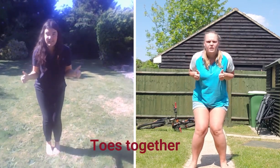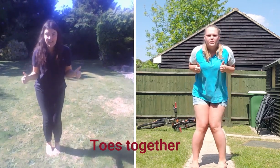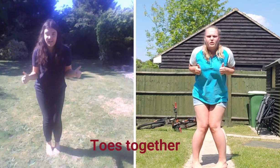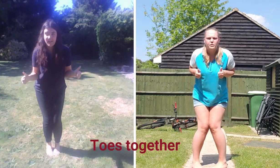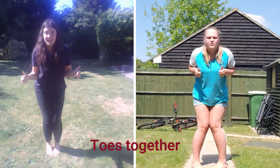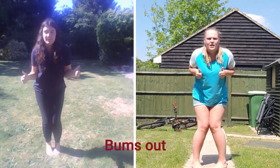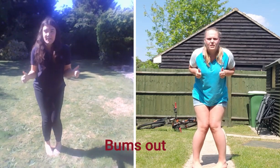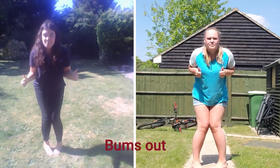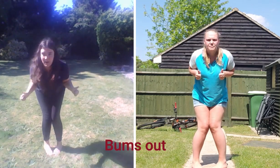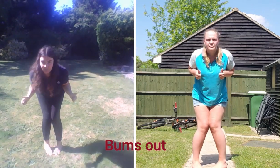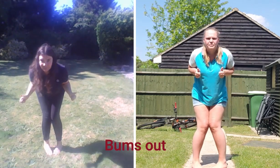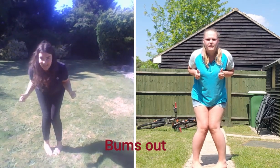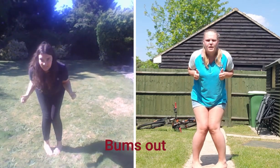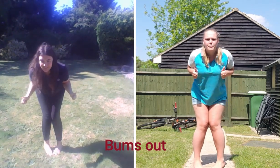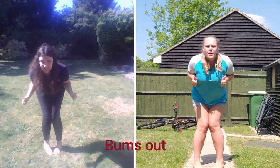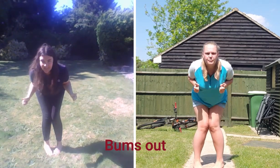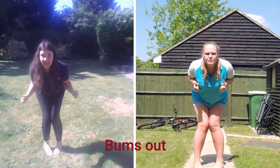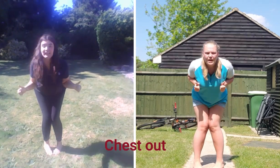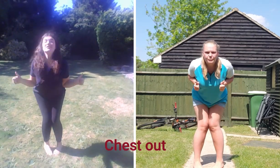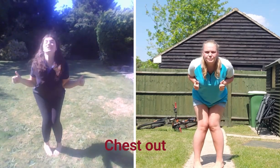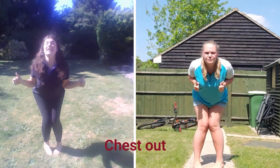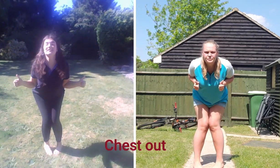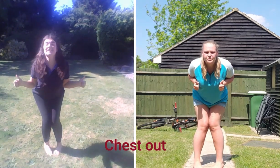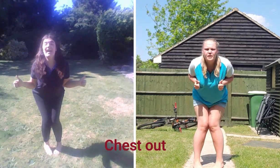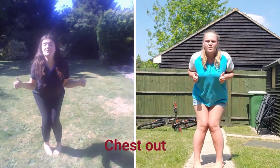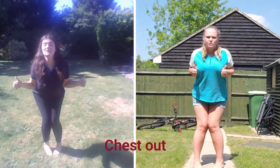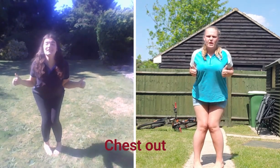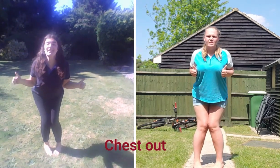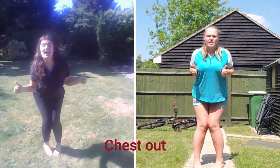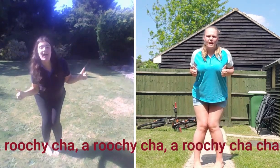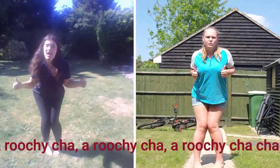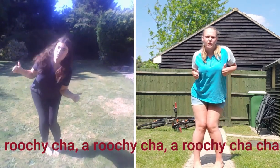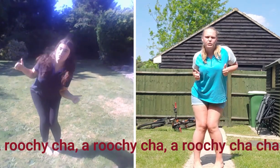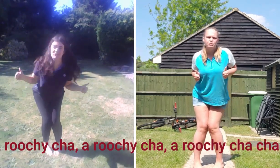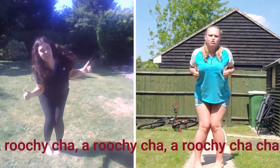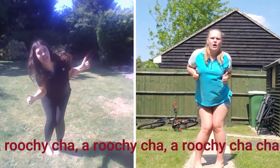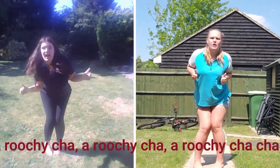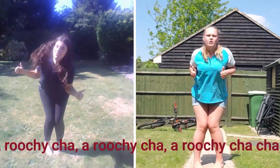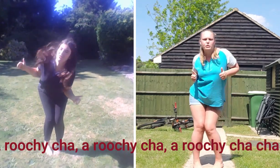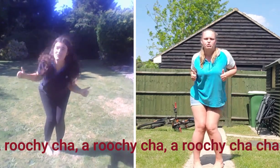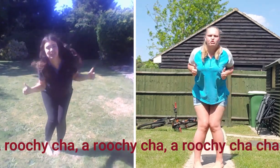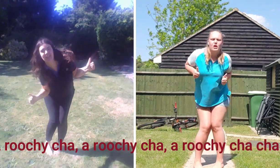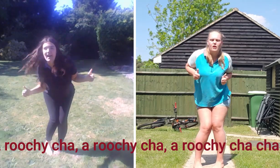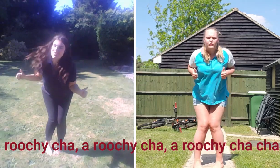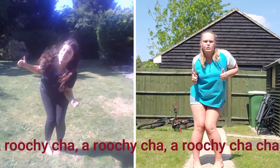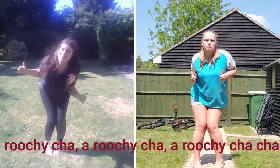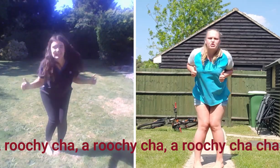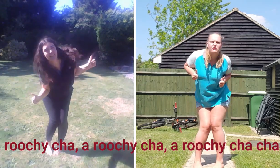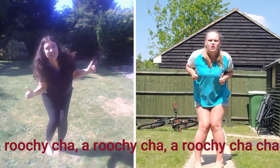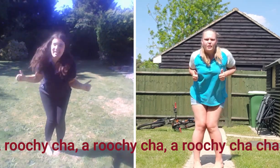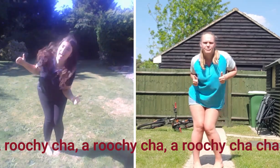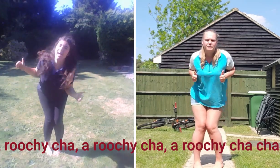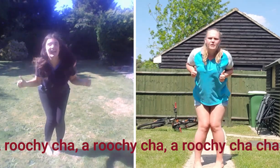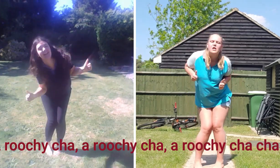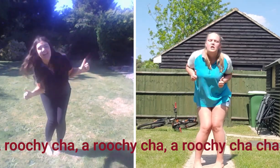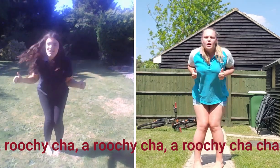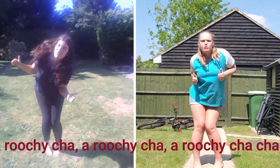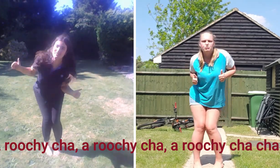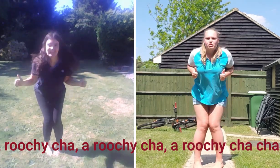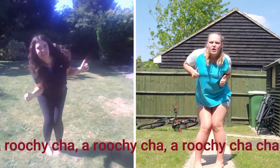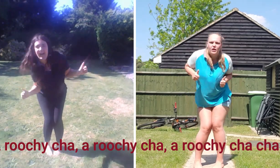Toes together. Thumbs out. Chest out. Aroo-cha-cha. Aroo-cha-cha.